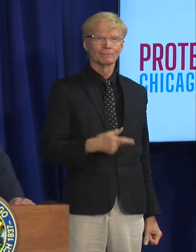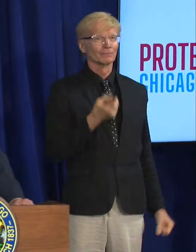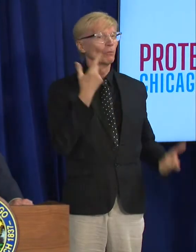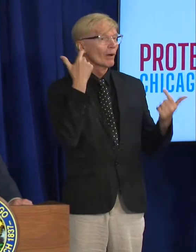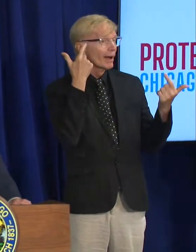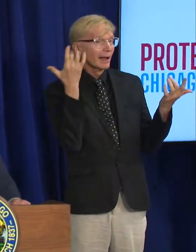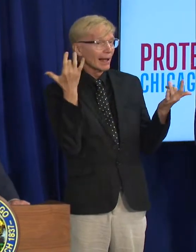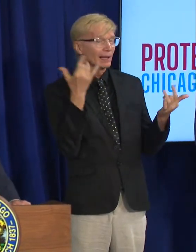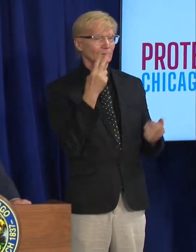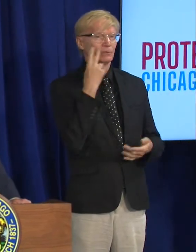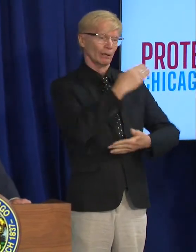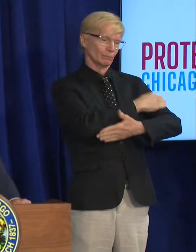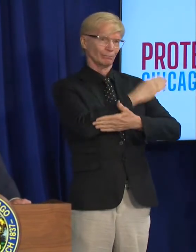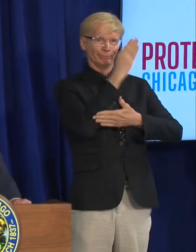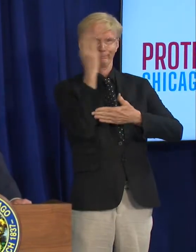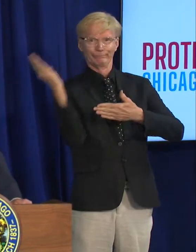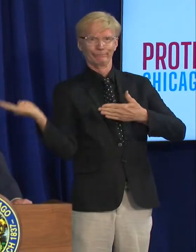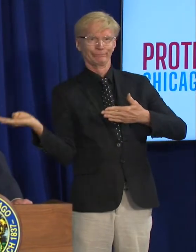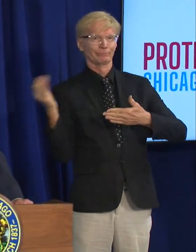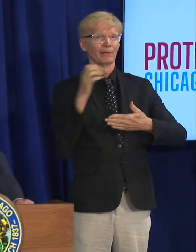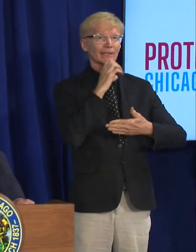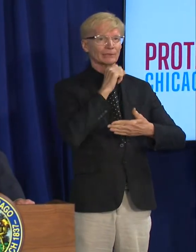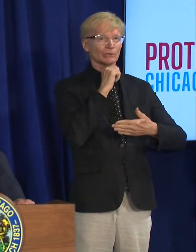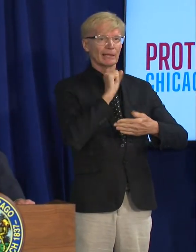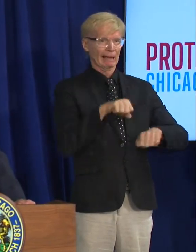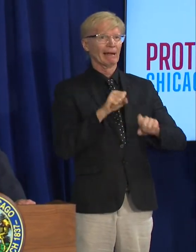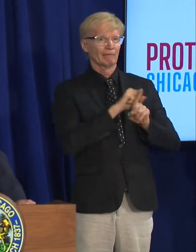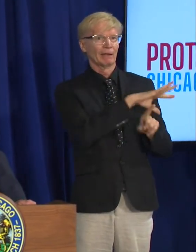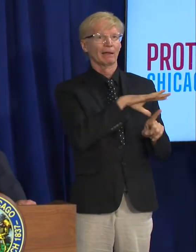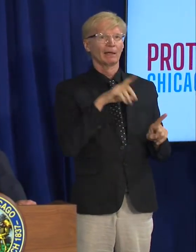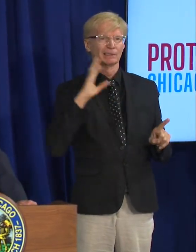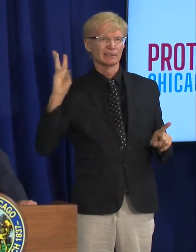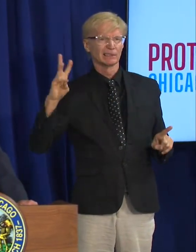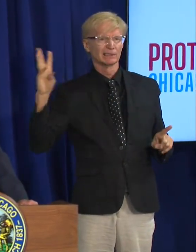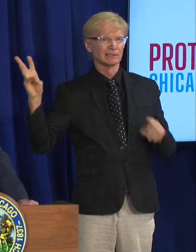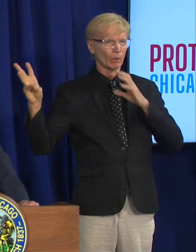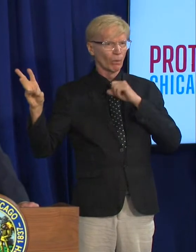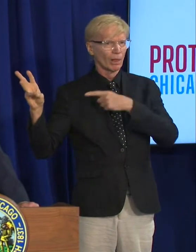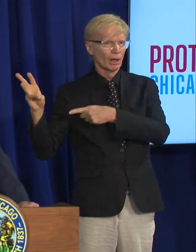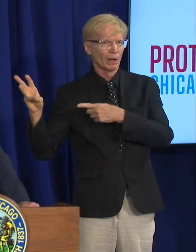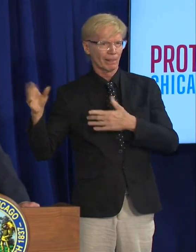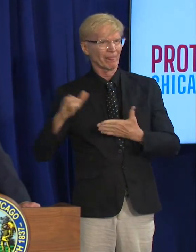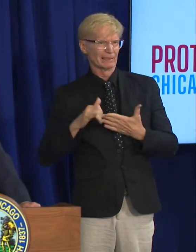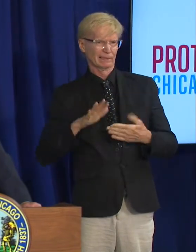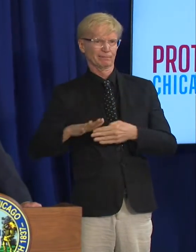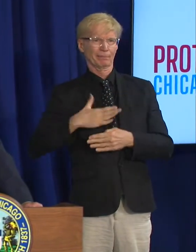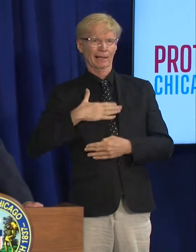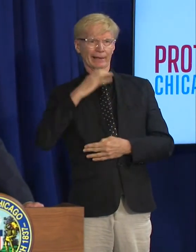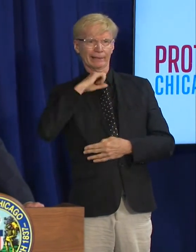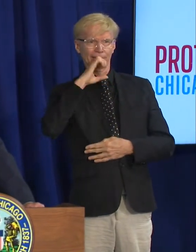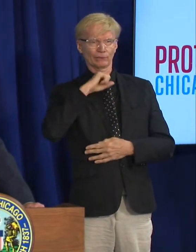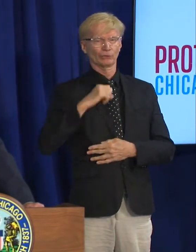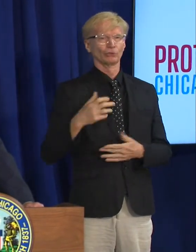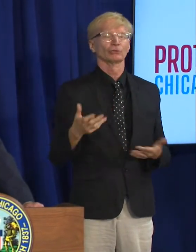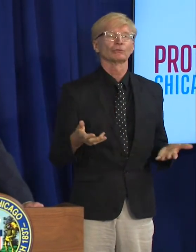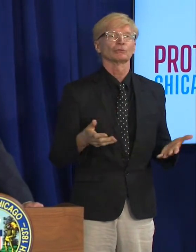of people that have been affected is as high as 66 so that's pretty much my age and